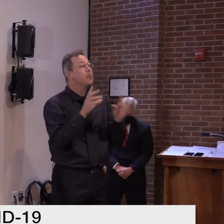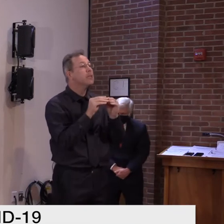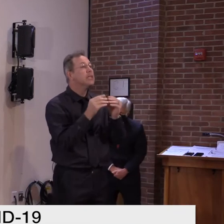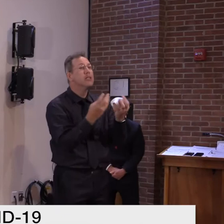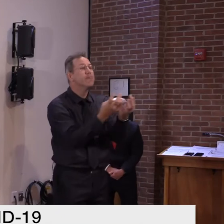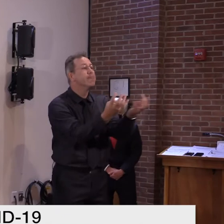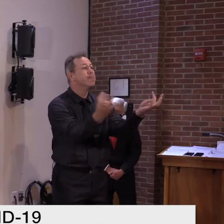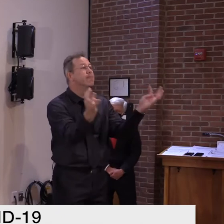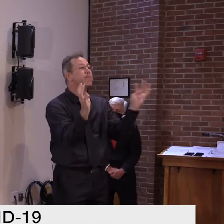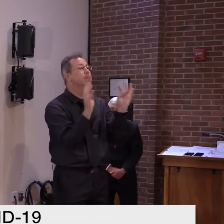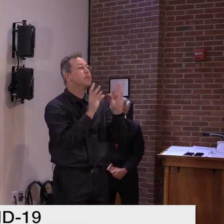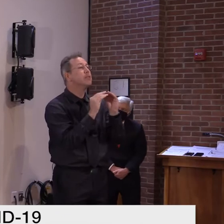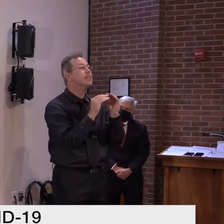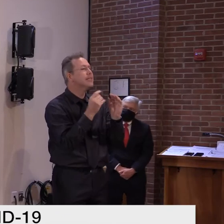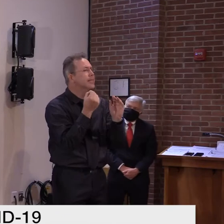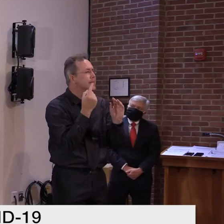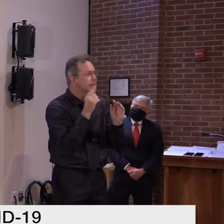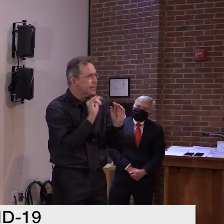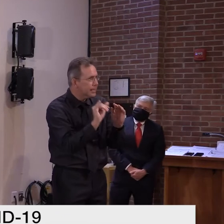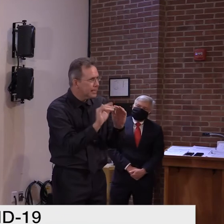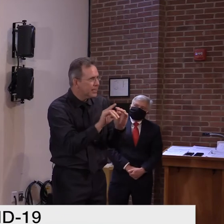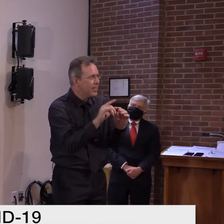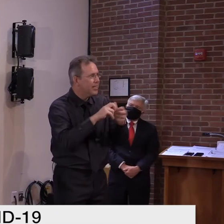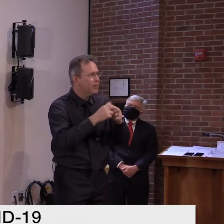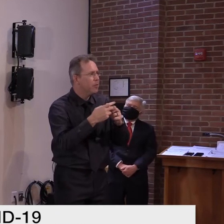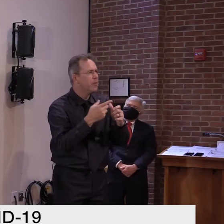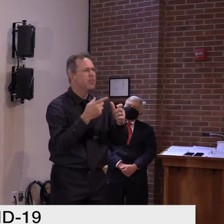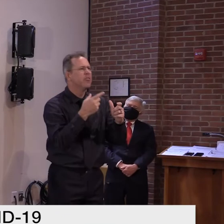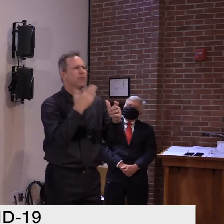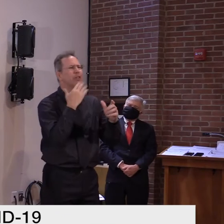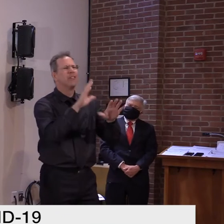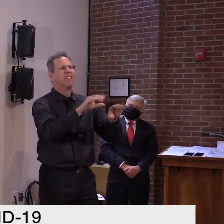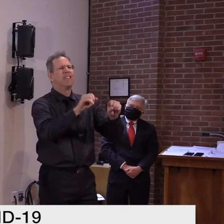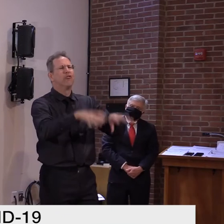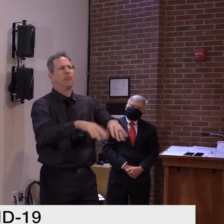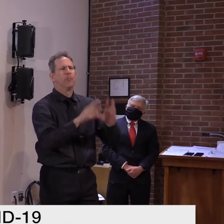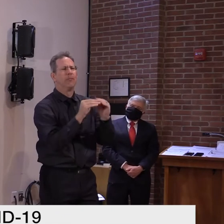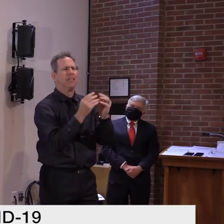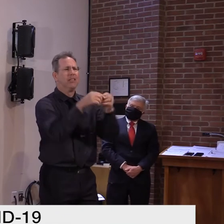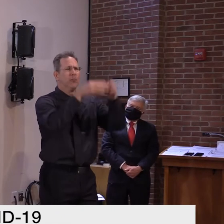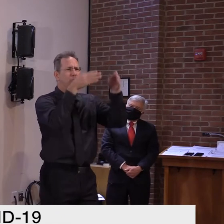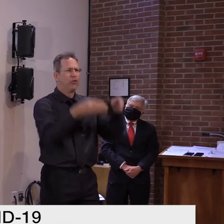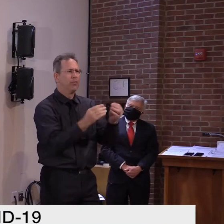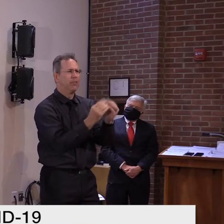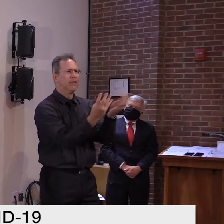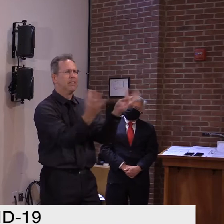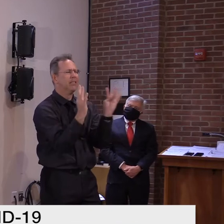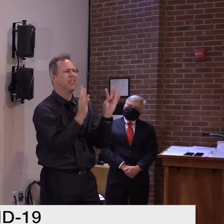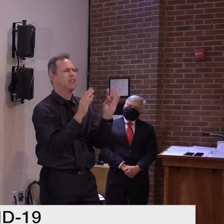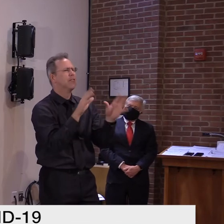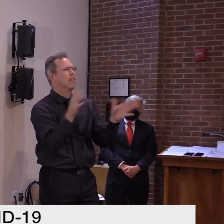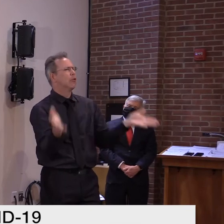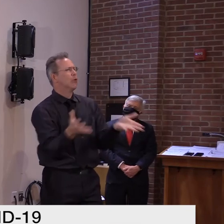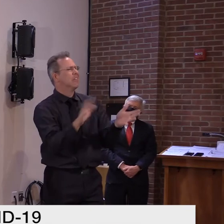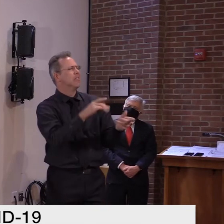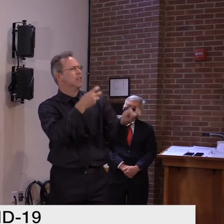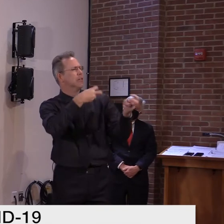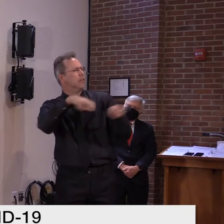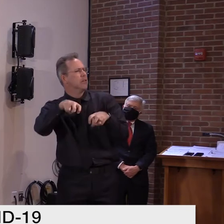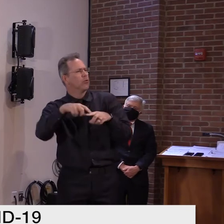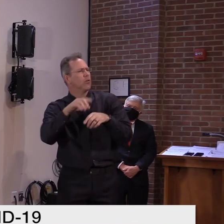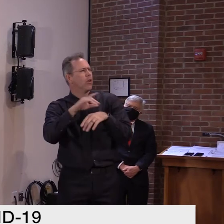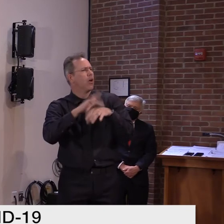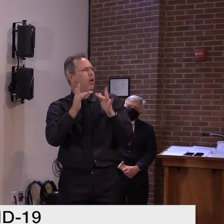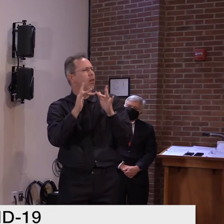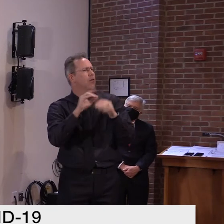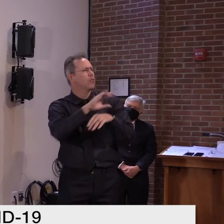choose to not do it online, but they choose to do it in a conference room. Um, that's probably not the behavior that we're recommending at this